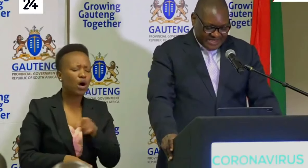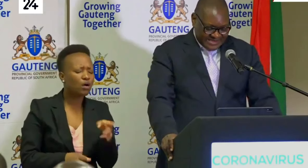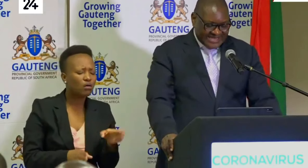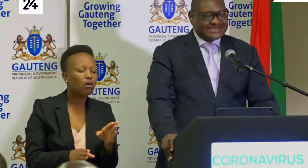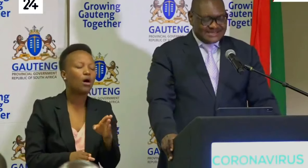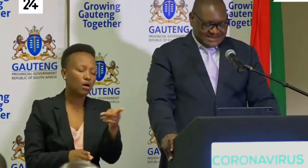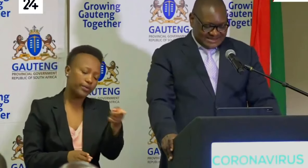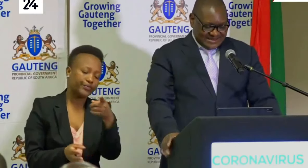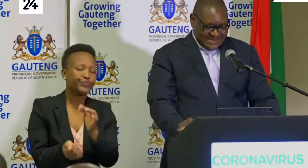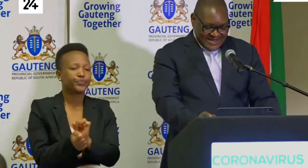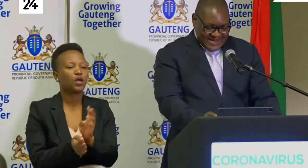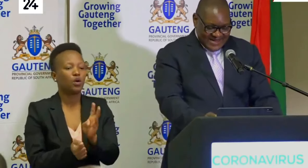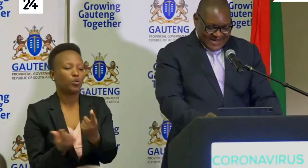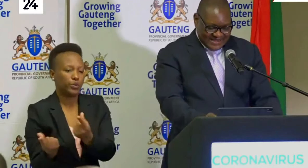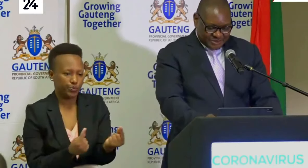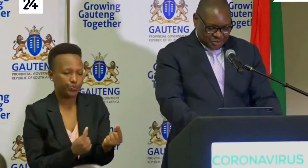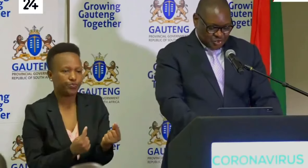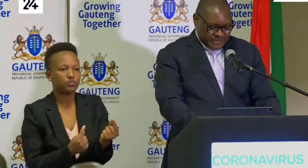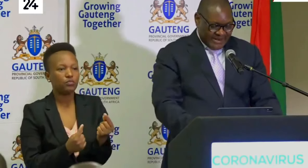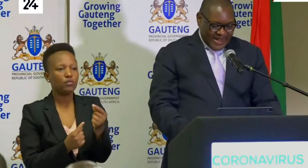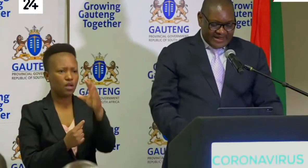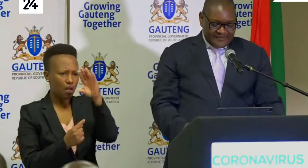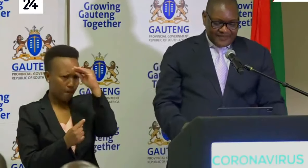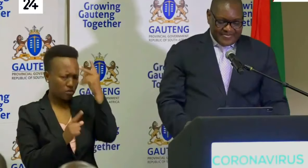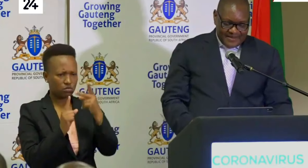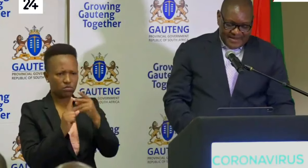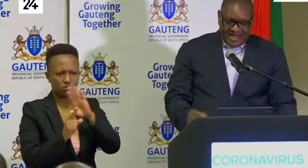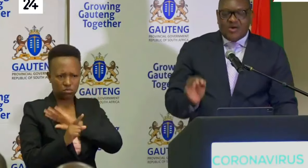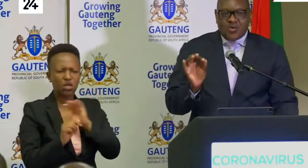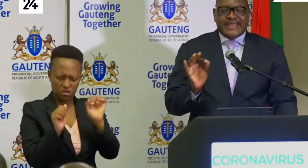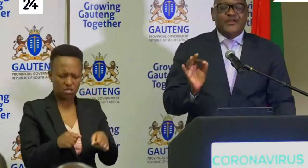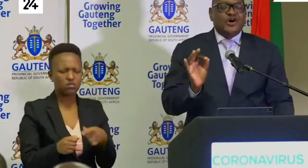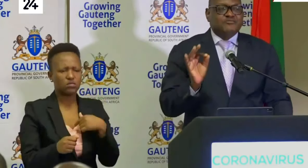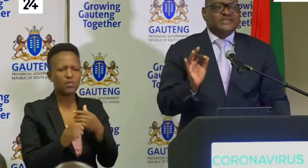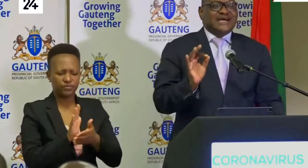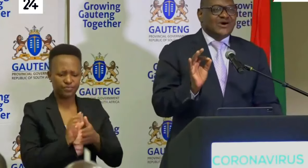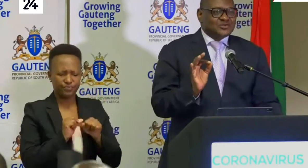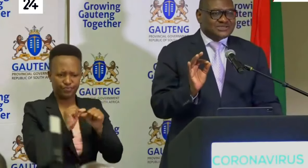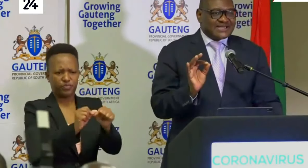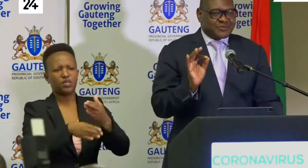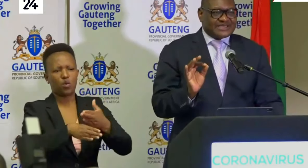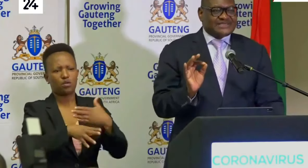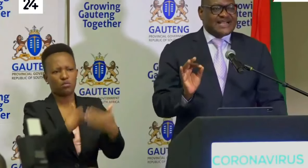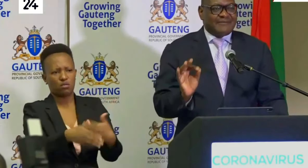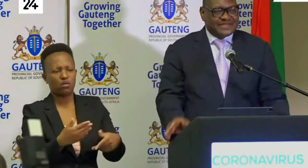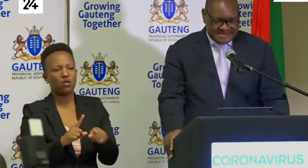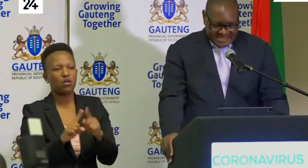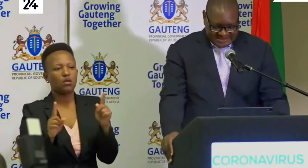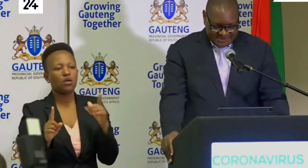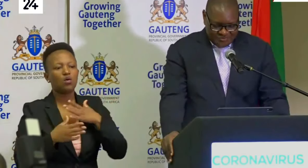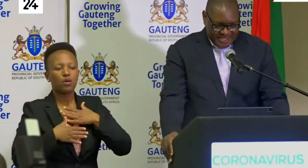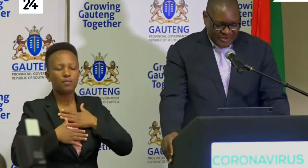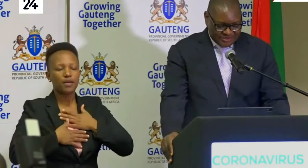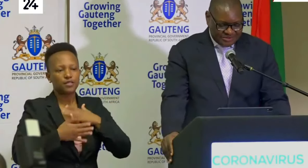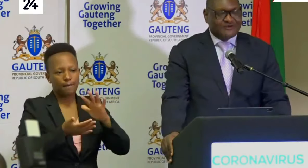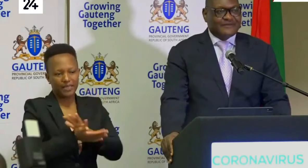enforcement agencies, they should do their work. We cannot miss out expressing appreciation